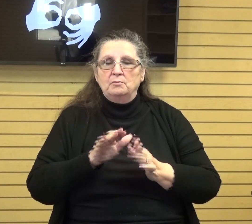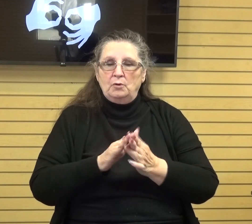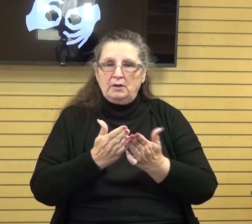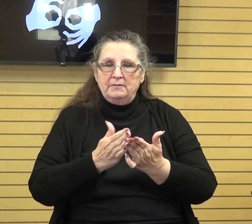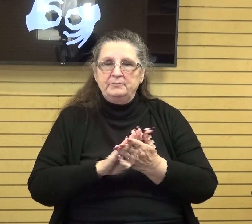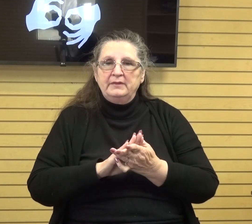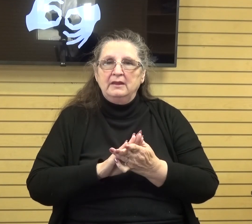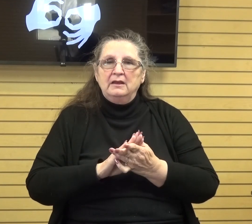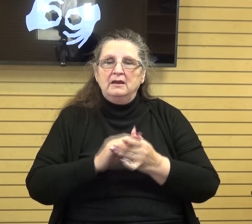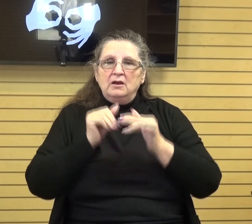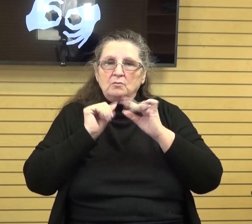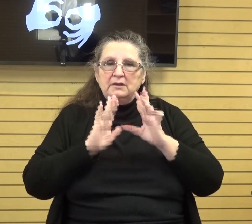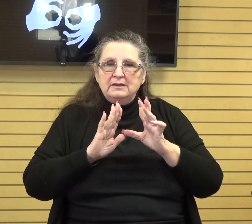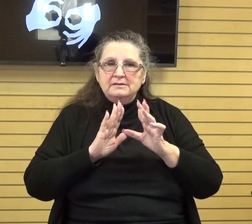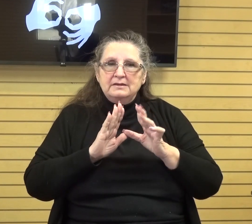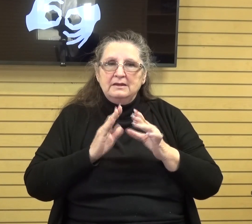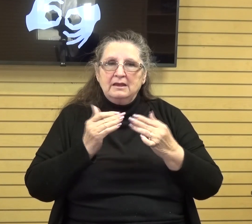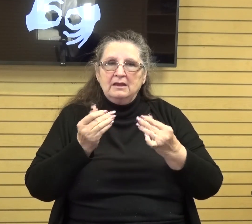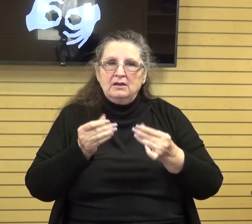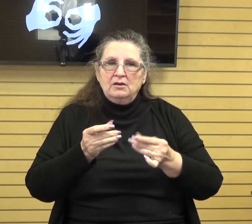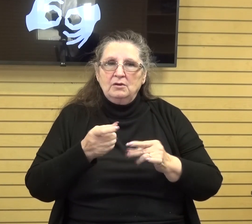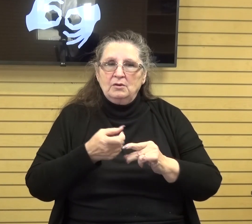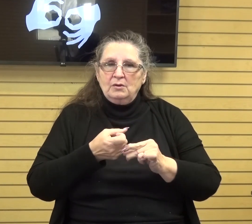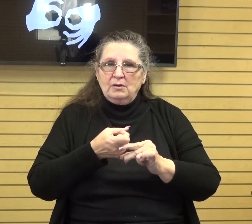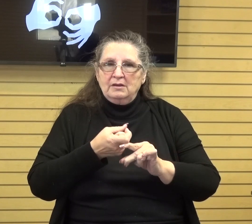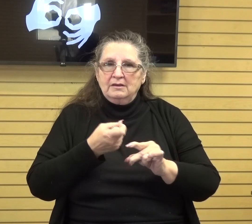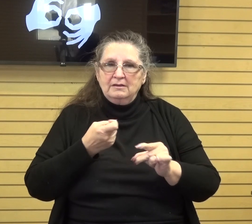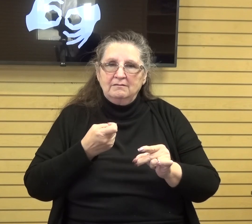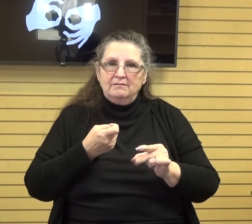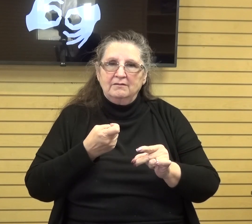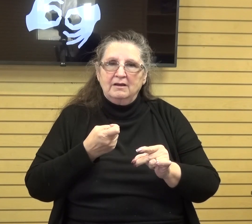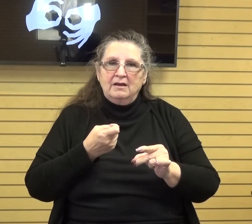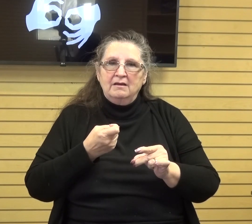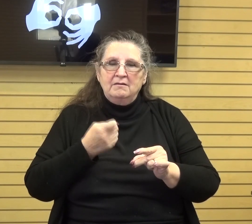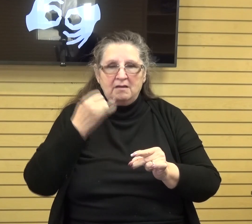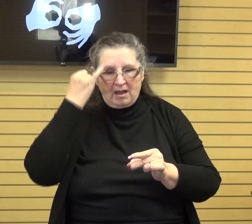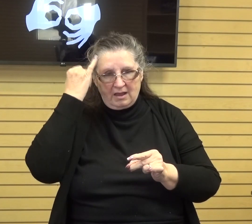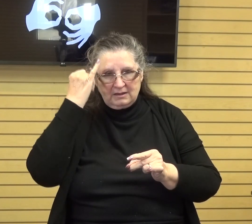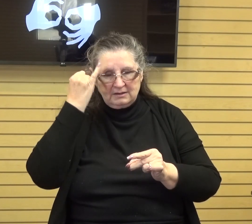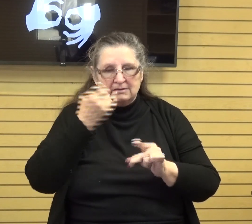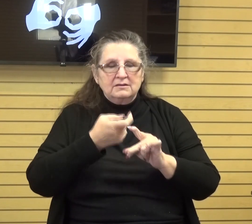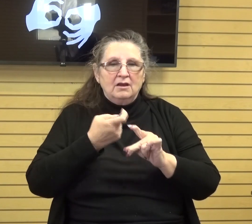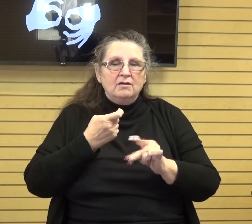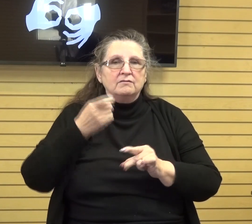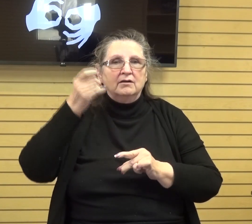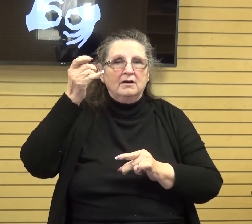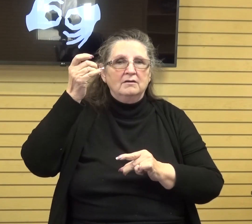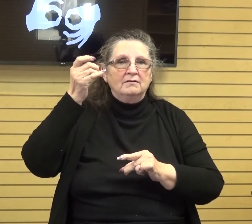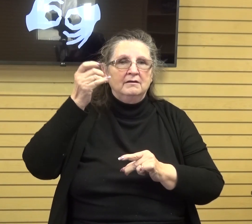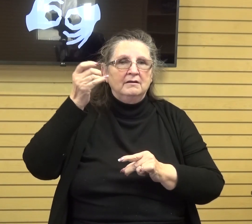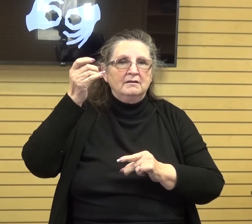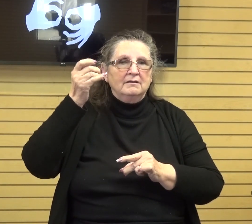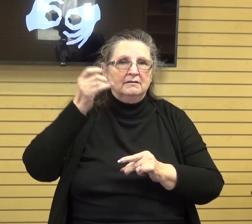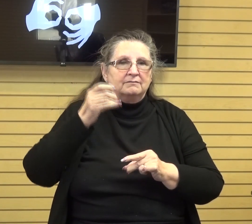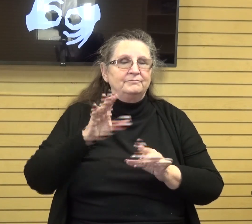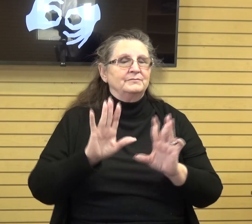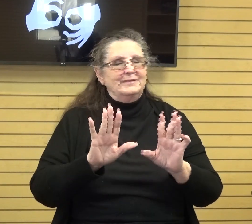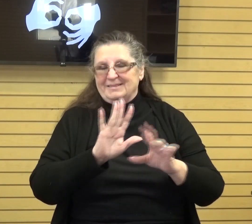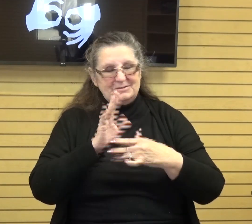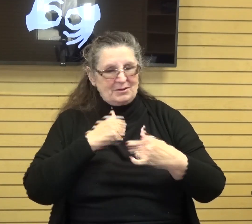uh divide their i divide their ideas from god the of life let's try that again blessed is